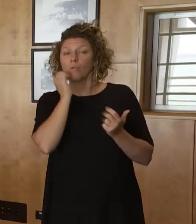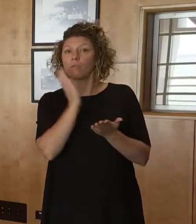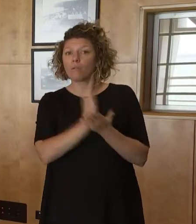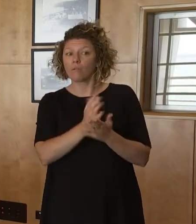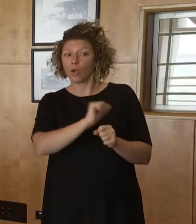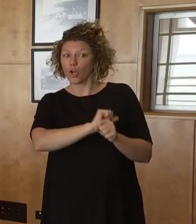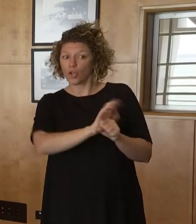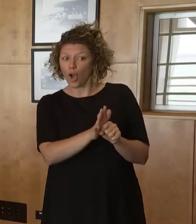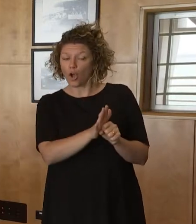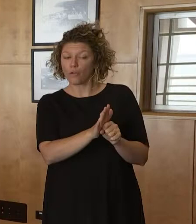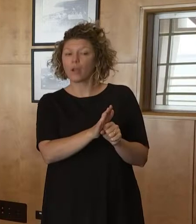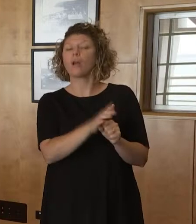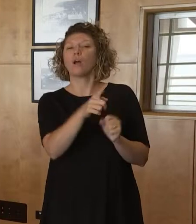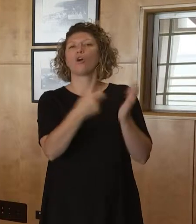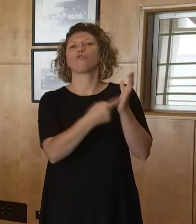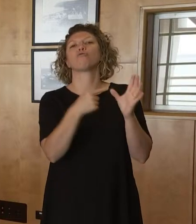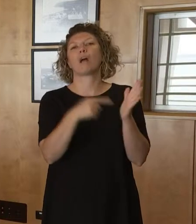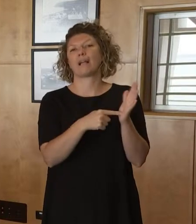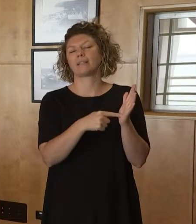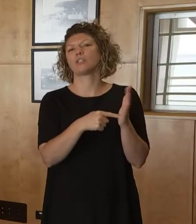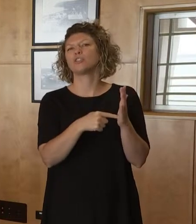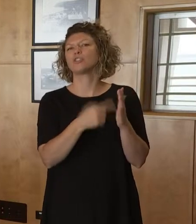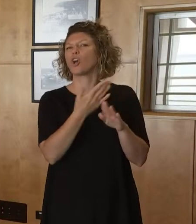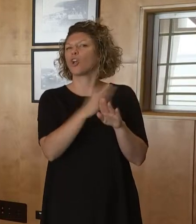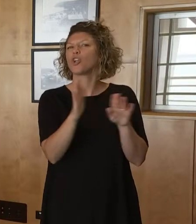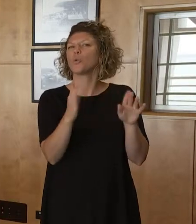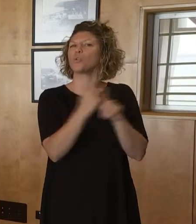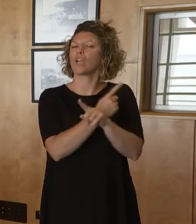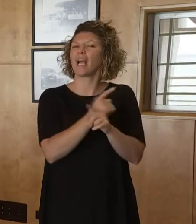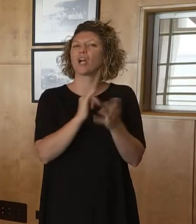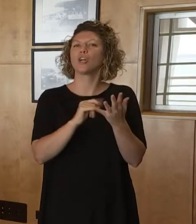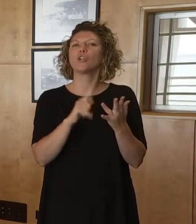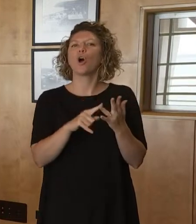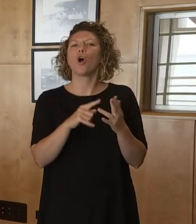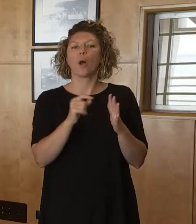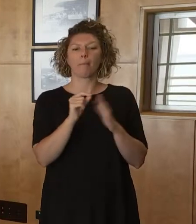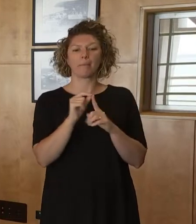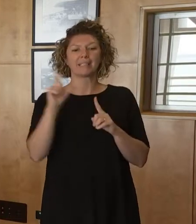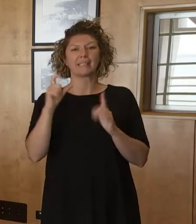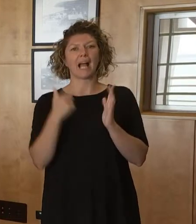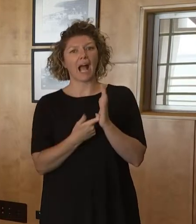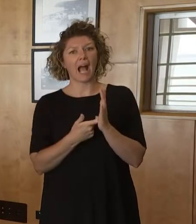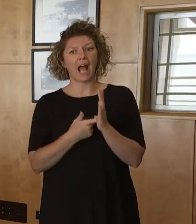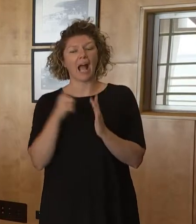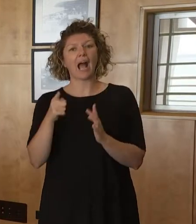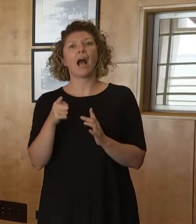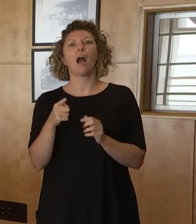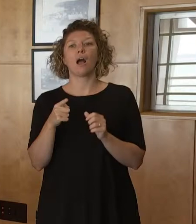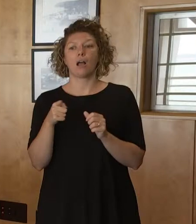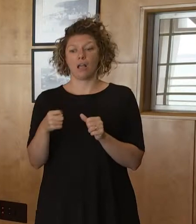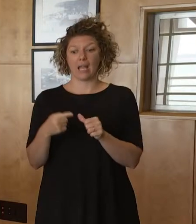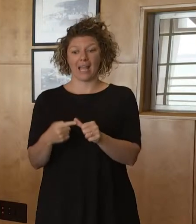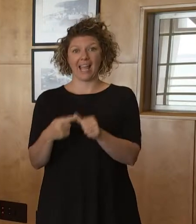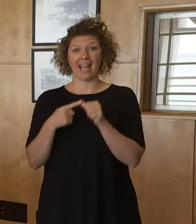off a rapid antigen test. So you saw that change. And so in terms of a PCR test, those tests are resulted to 8 p.m.